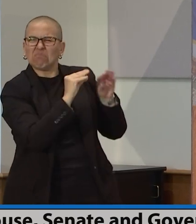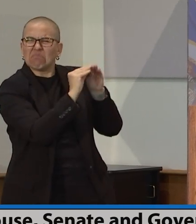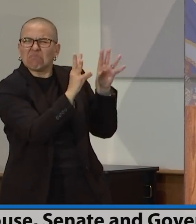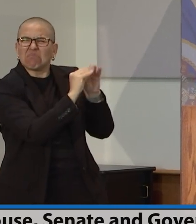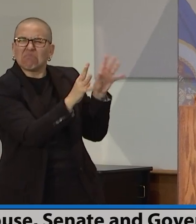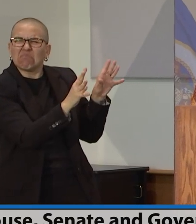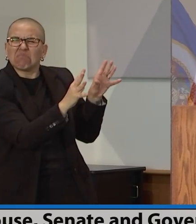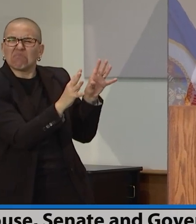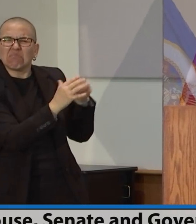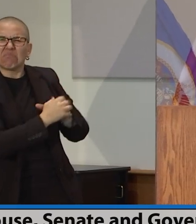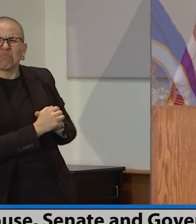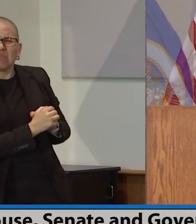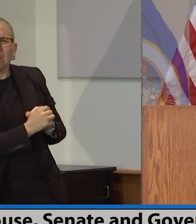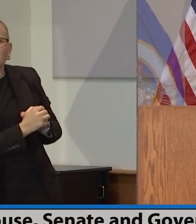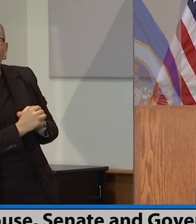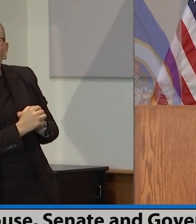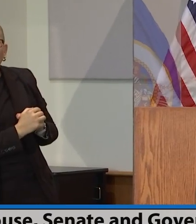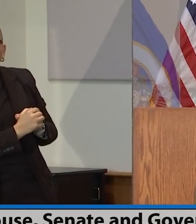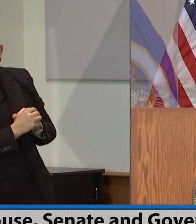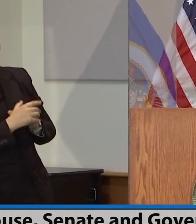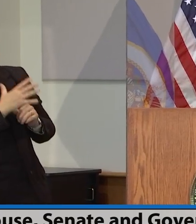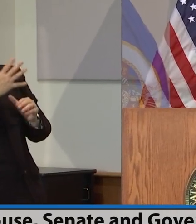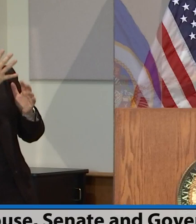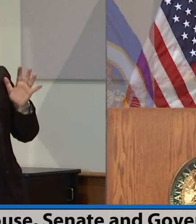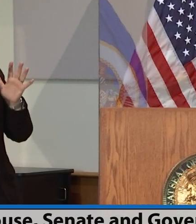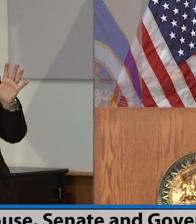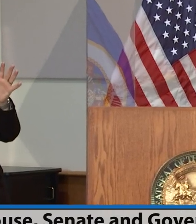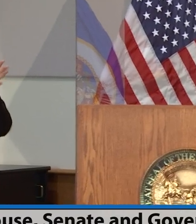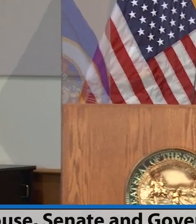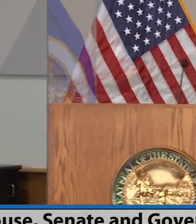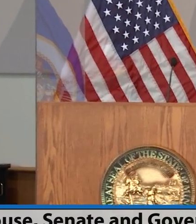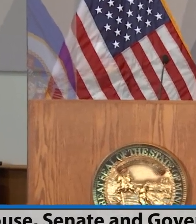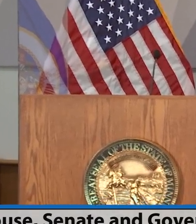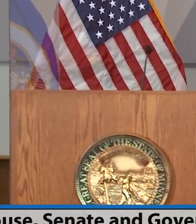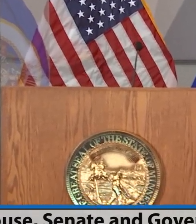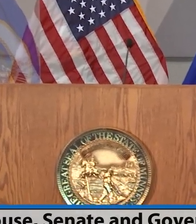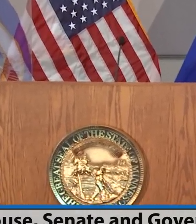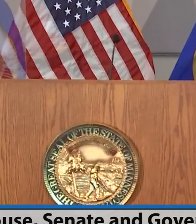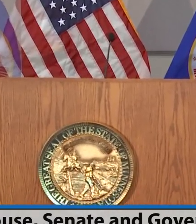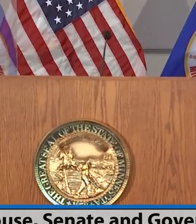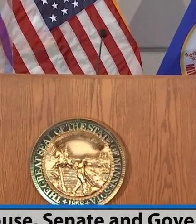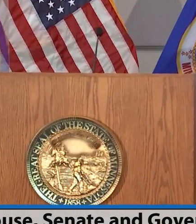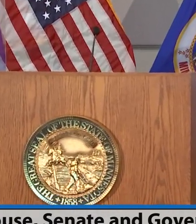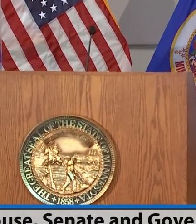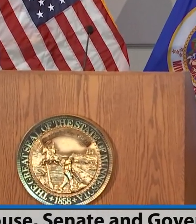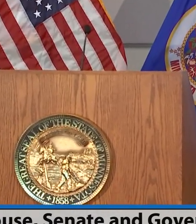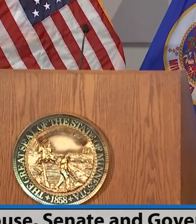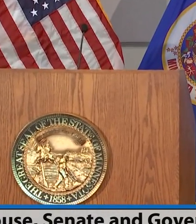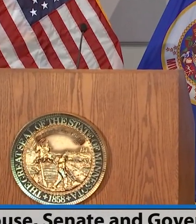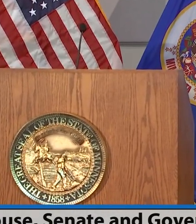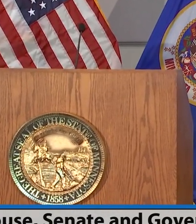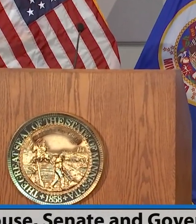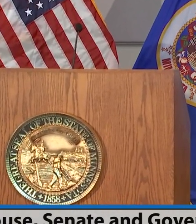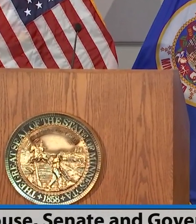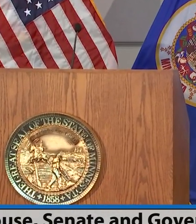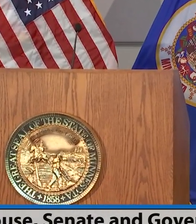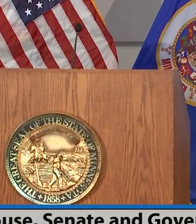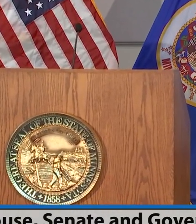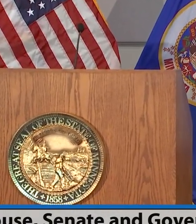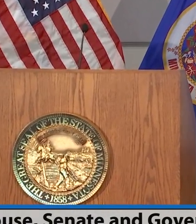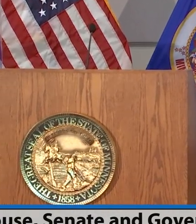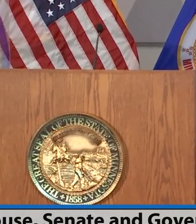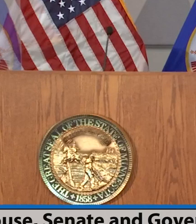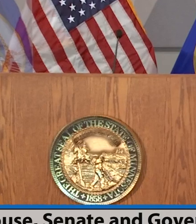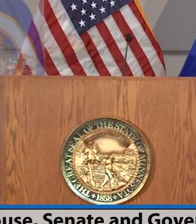in this global budget agreement. Is there any policy whatsoever, or is this just strictly numbers that the three